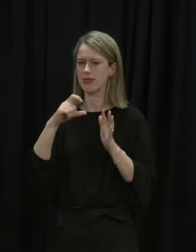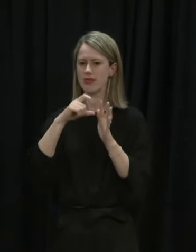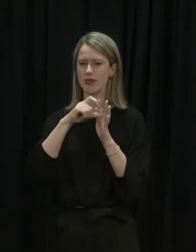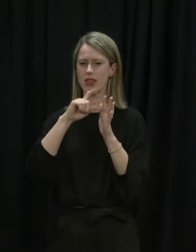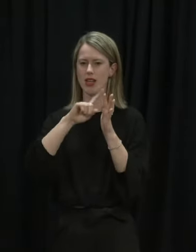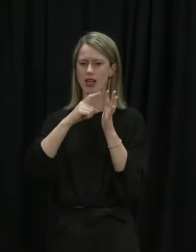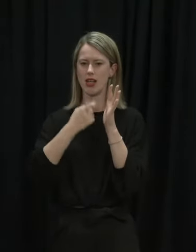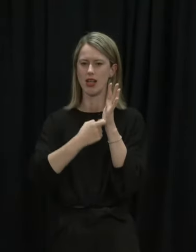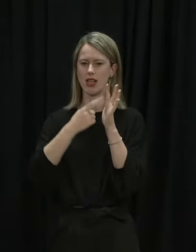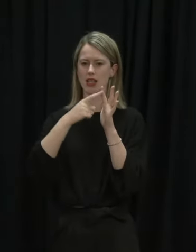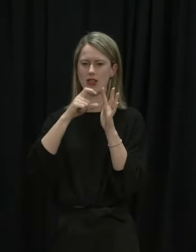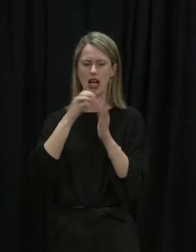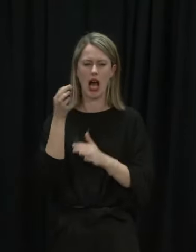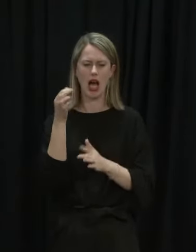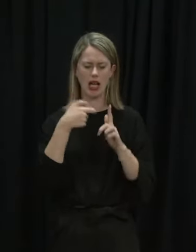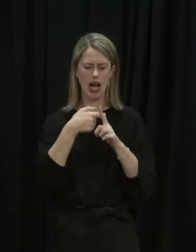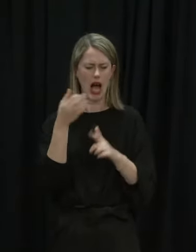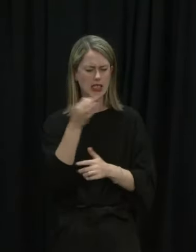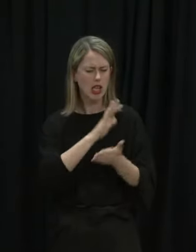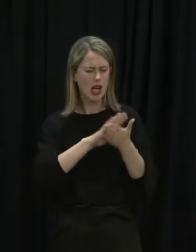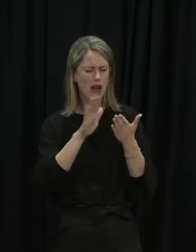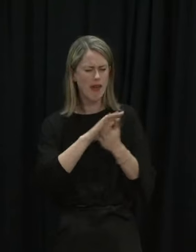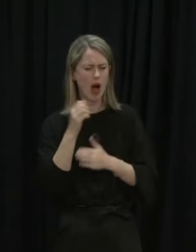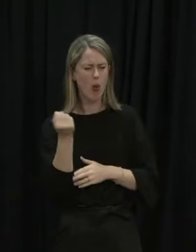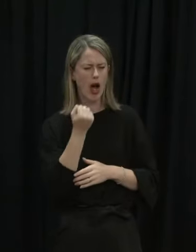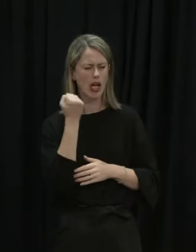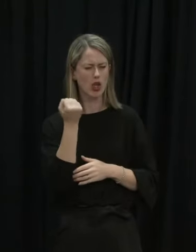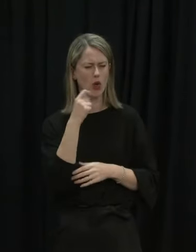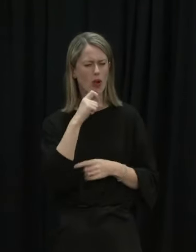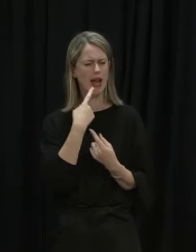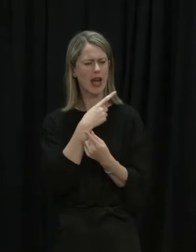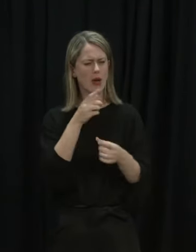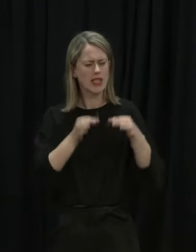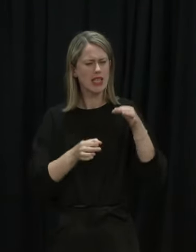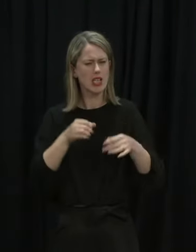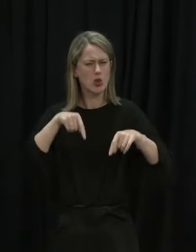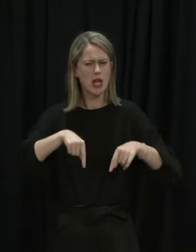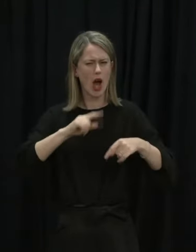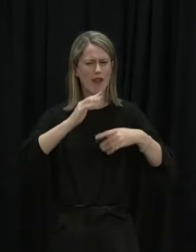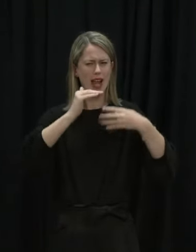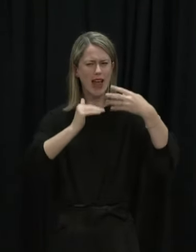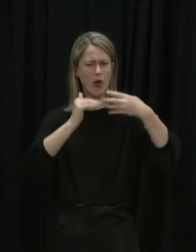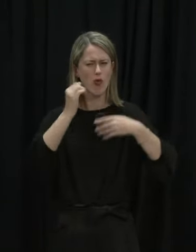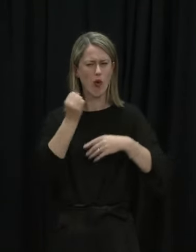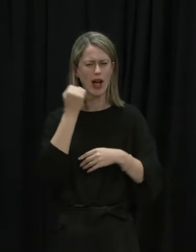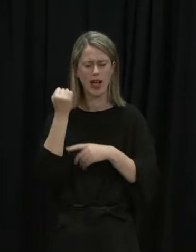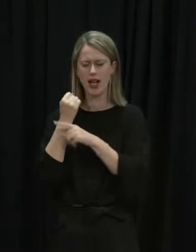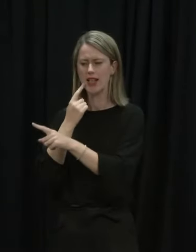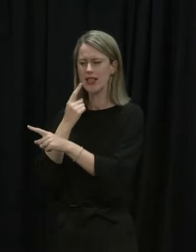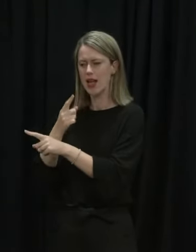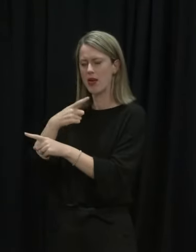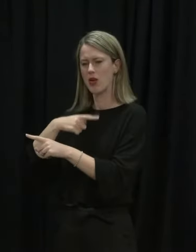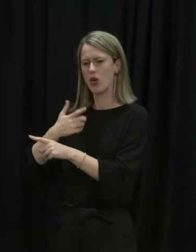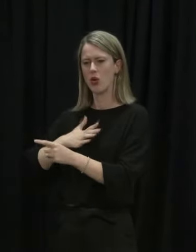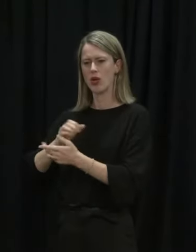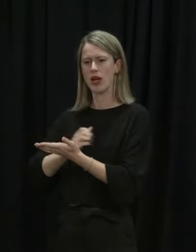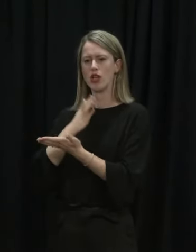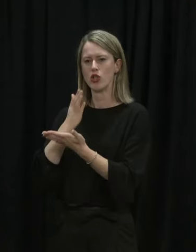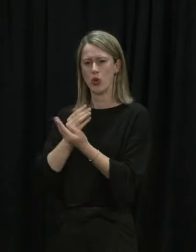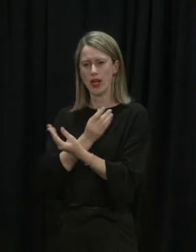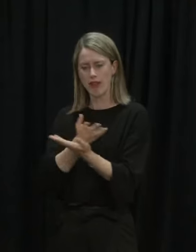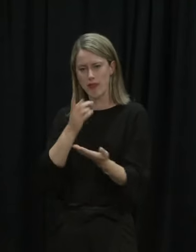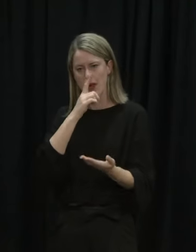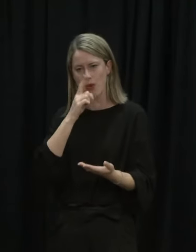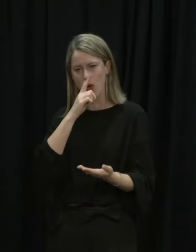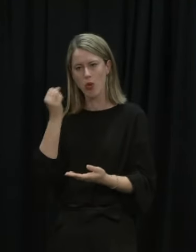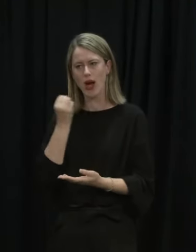There might be a decision on Waikato's alert level setting today. Potentially. The only reason I say that is because we want to make sure we give people